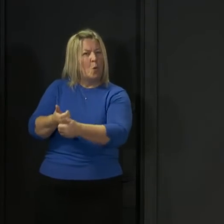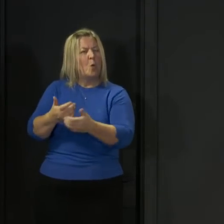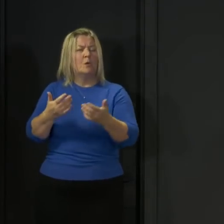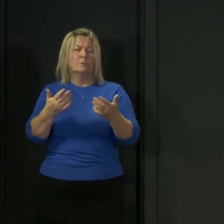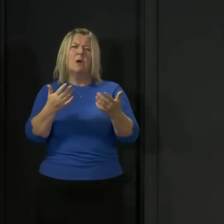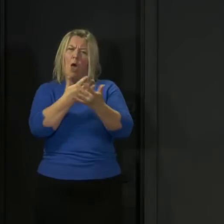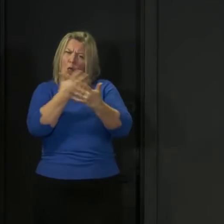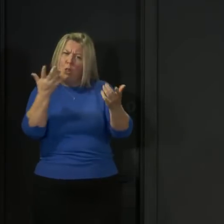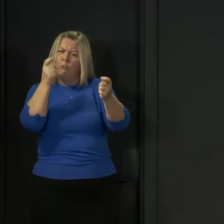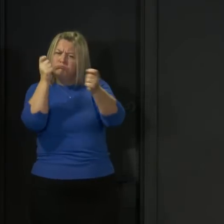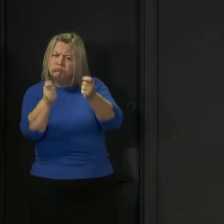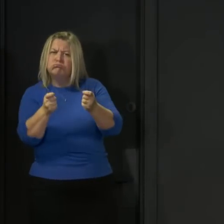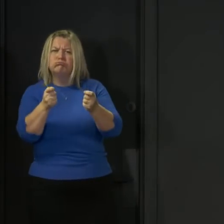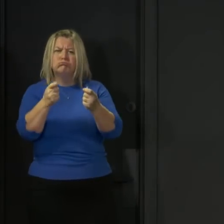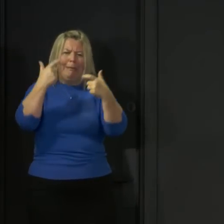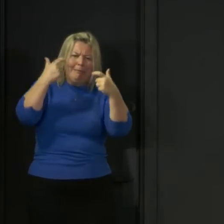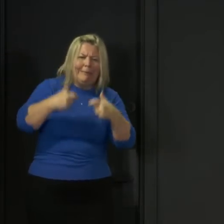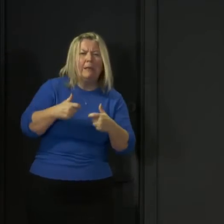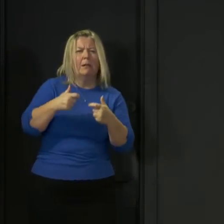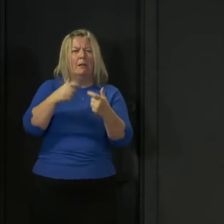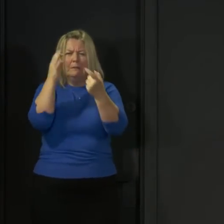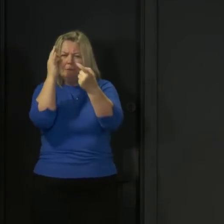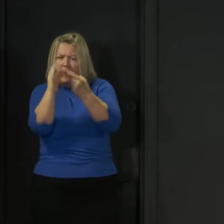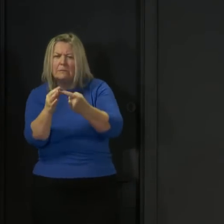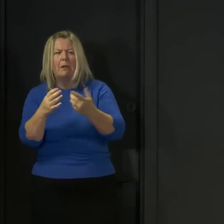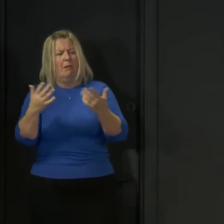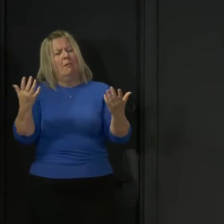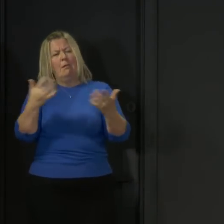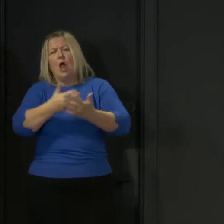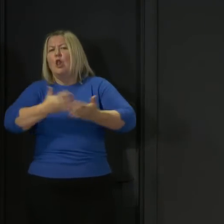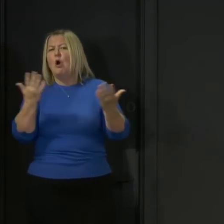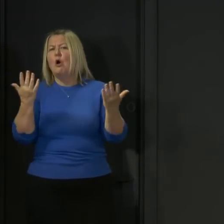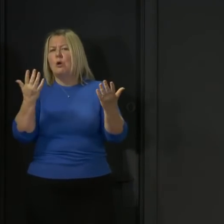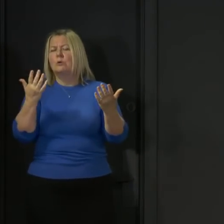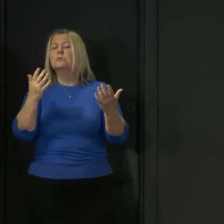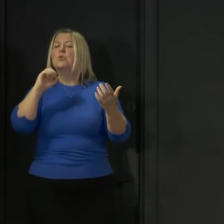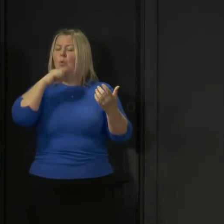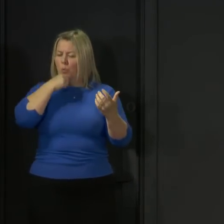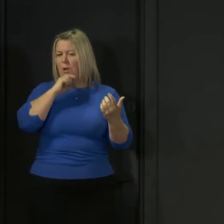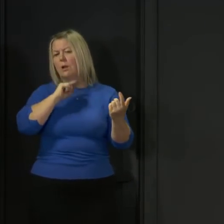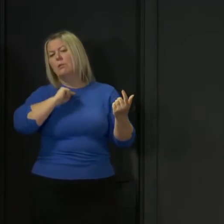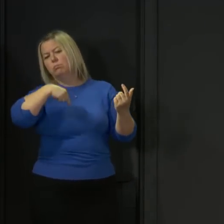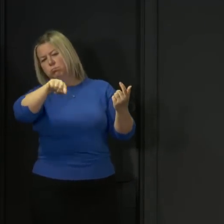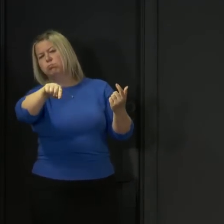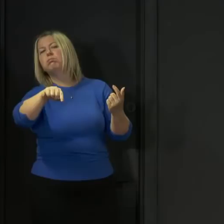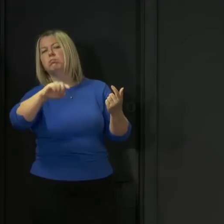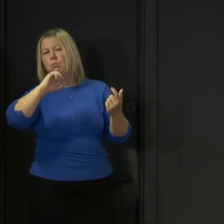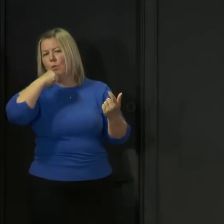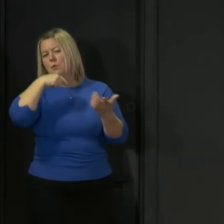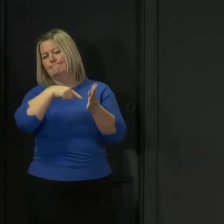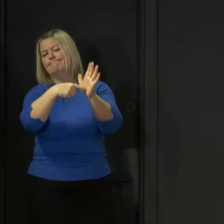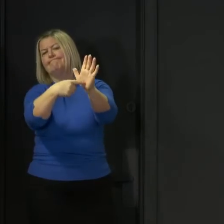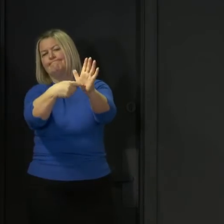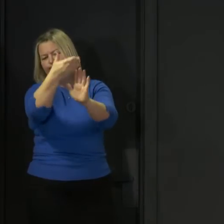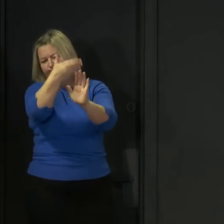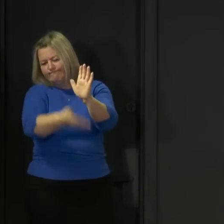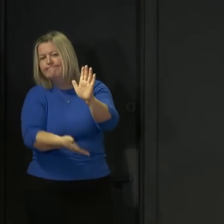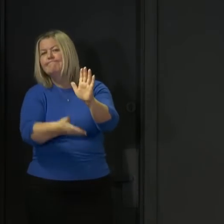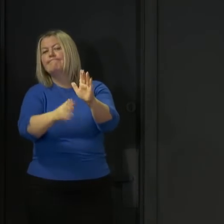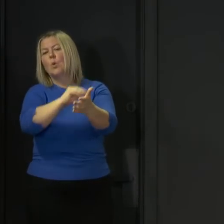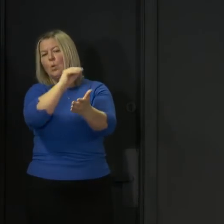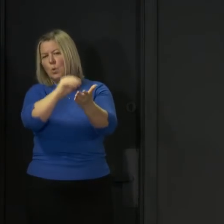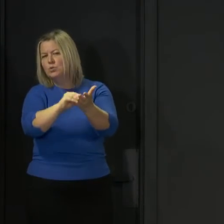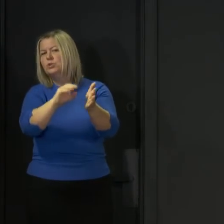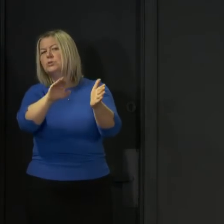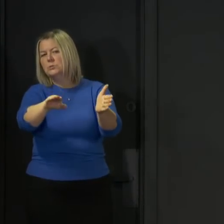legalities of amendments so these discussions are ongoing and we will obviously set out our position once we've come to a conclusion